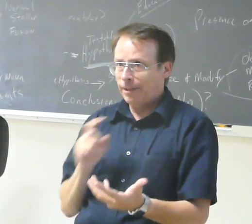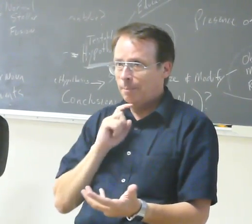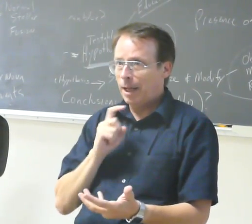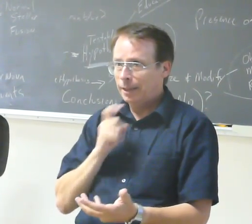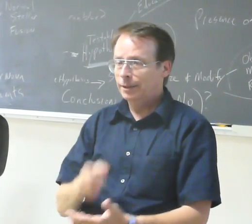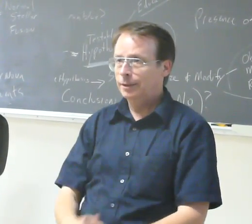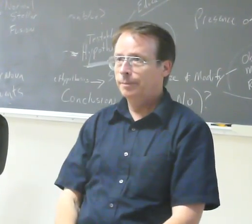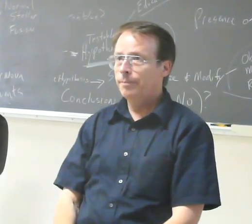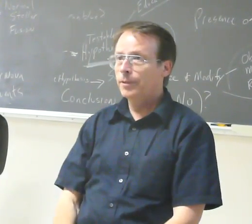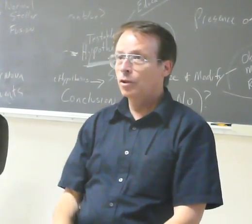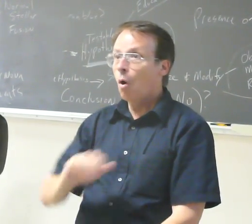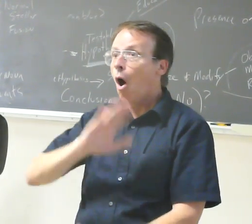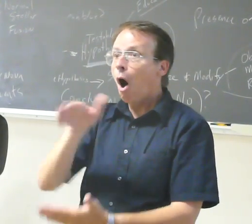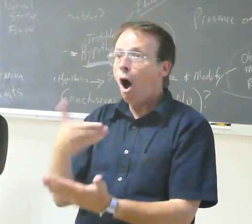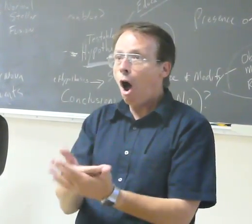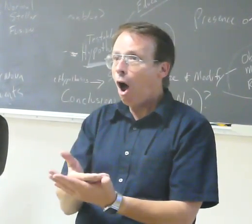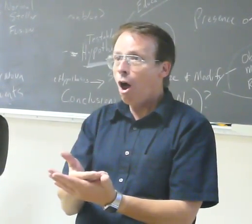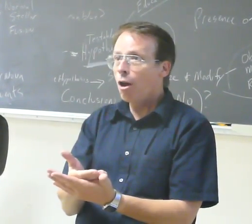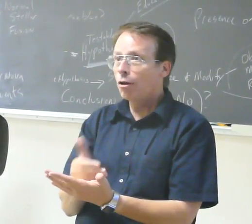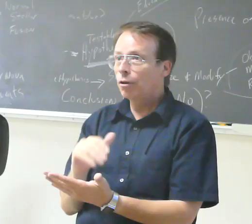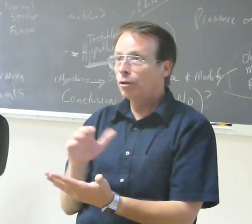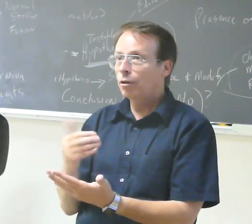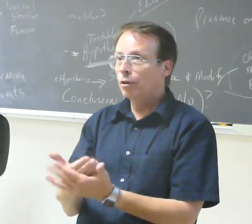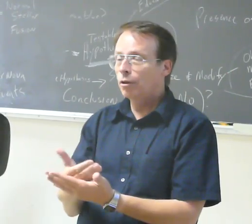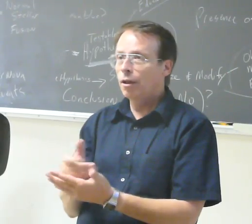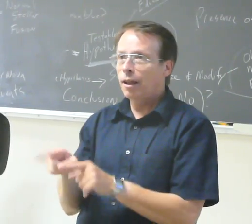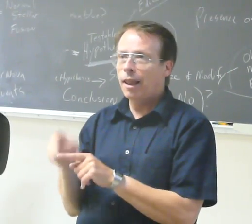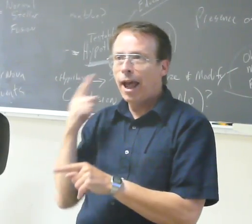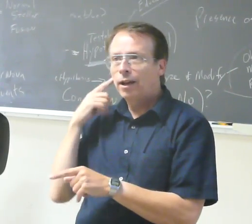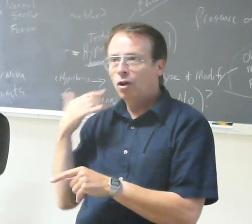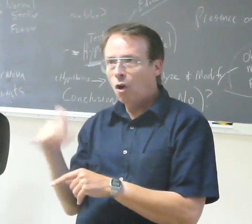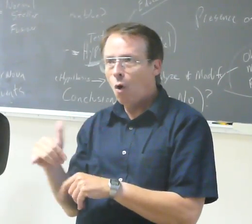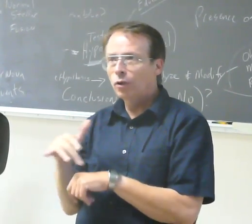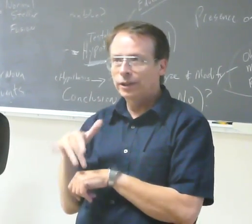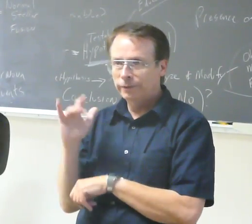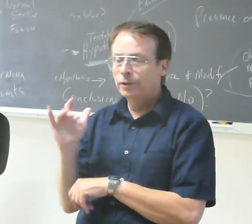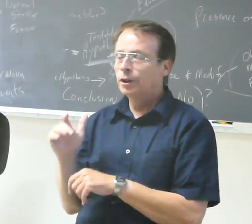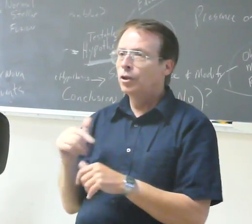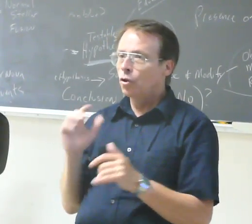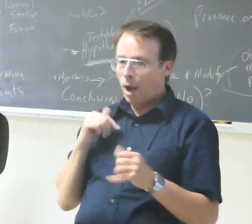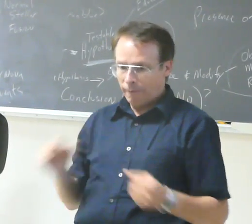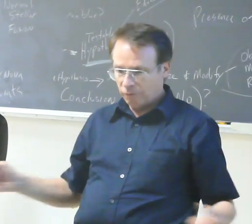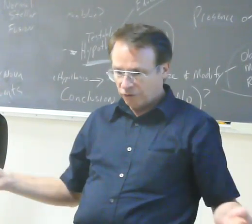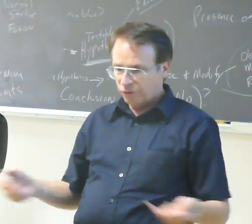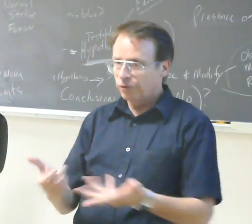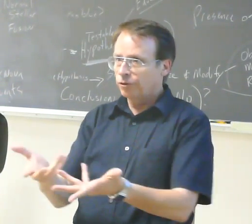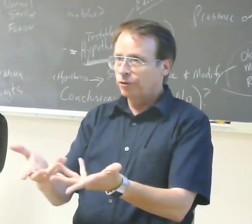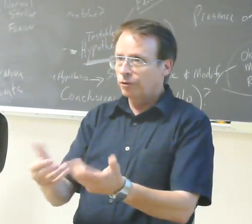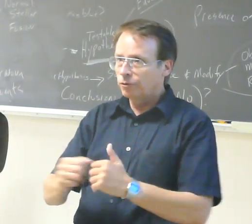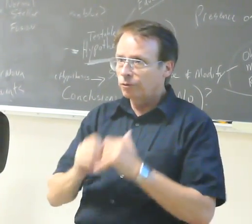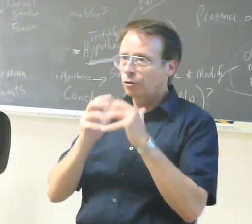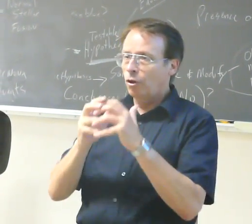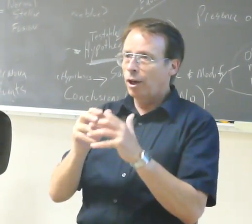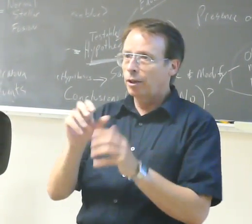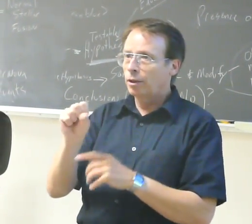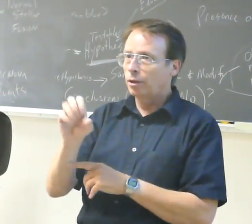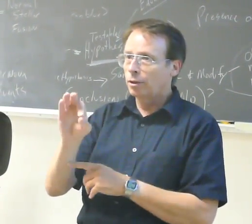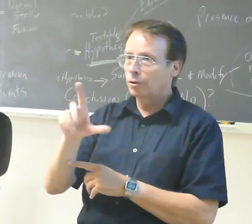So you throw all that together and then you create a solar system like this to do it. You start with a hole,